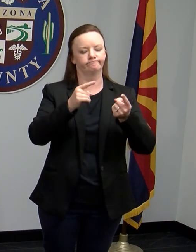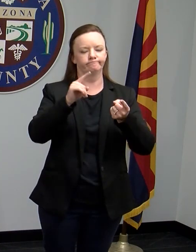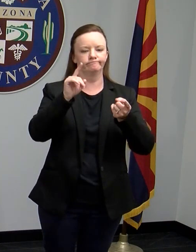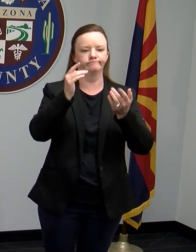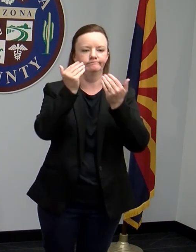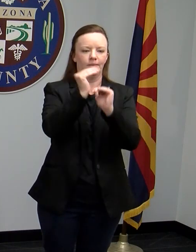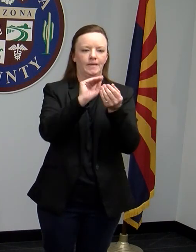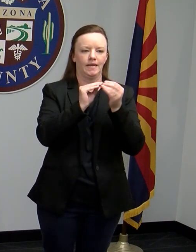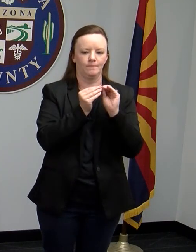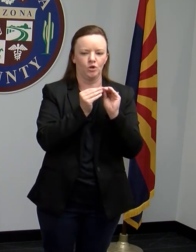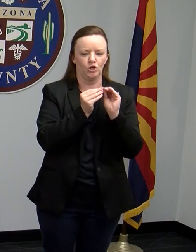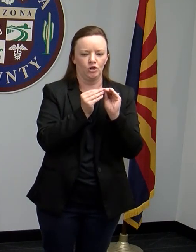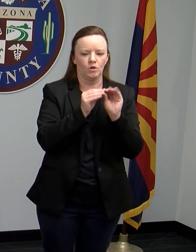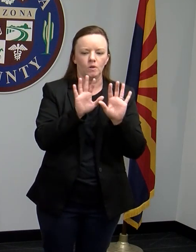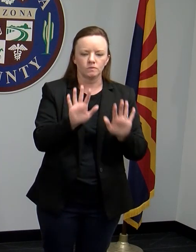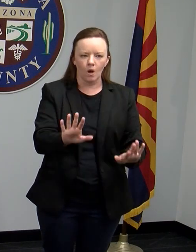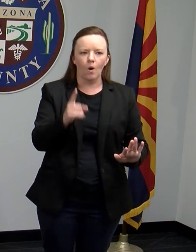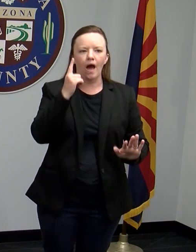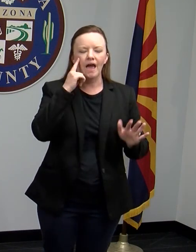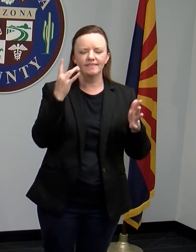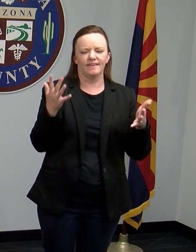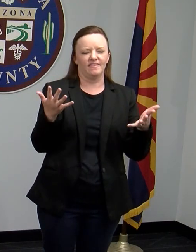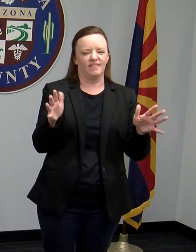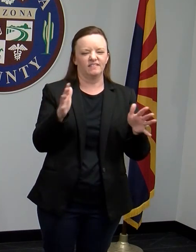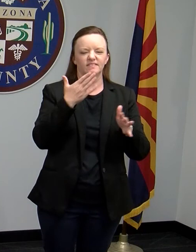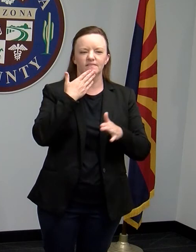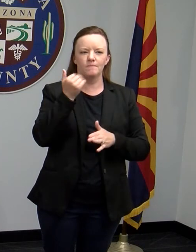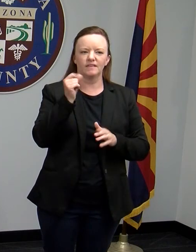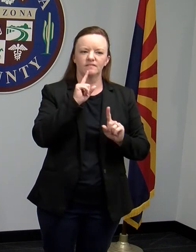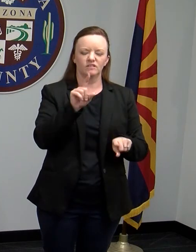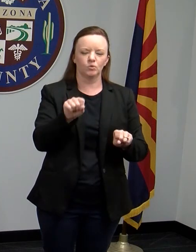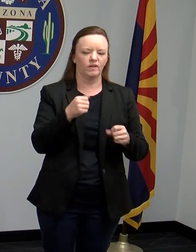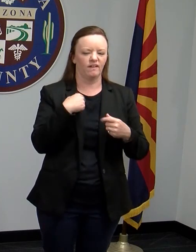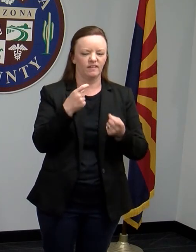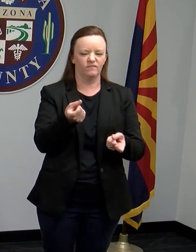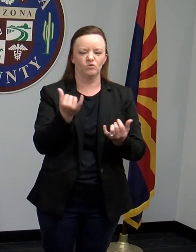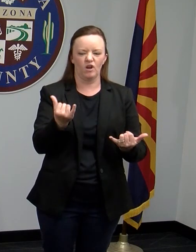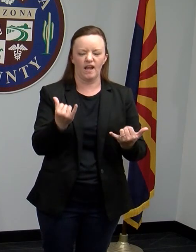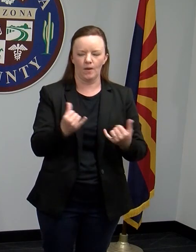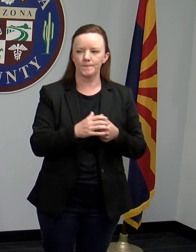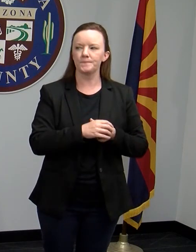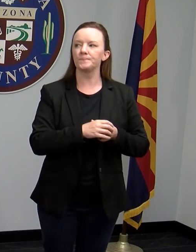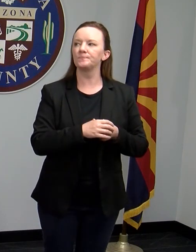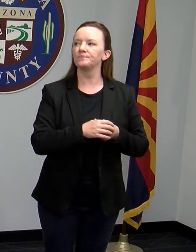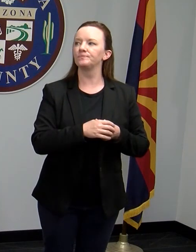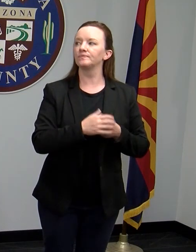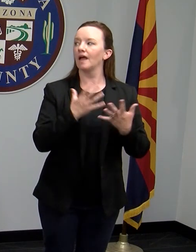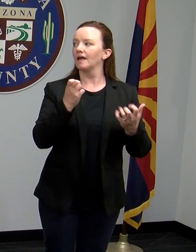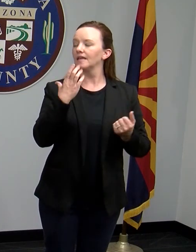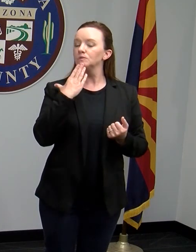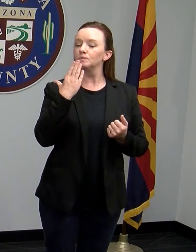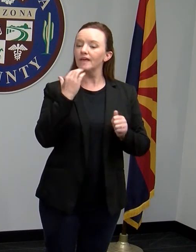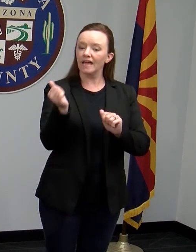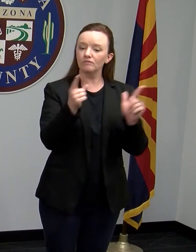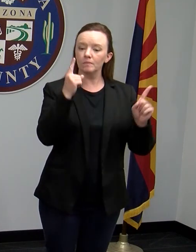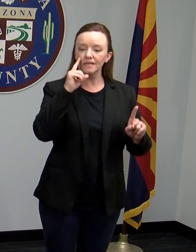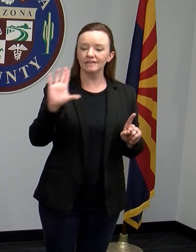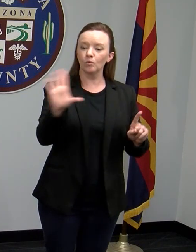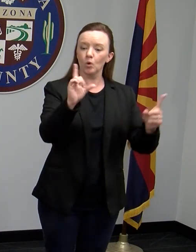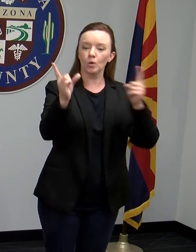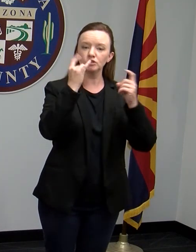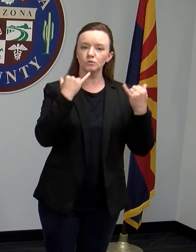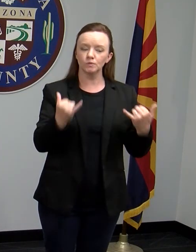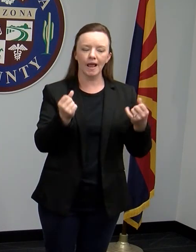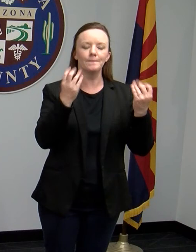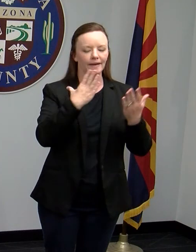So, Tom, I think that's about the best answer we can give you on that one right now. I'd like to thank everybody for their questions today, a